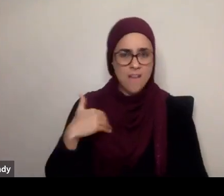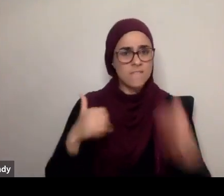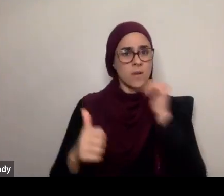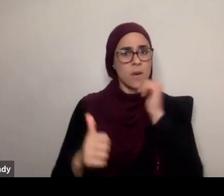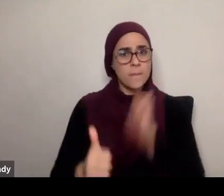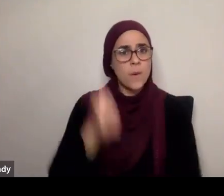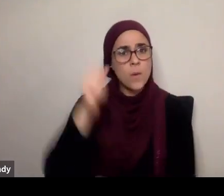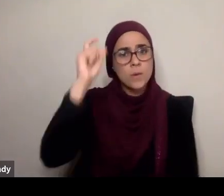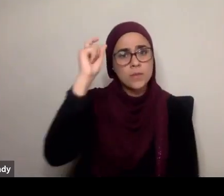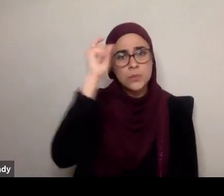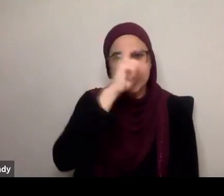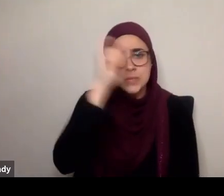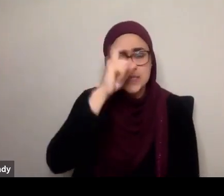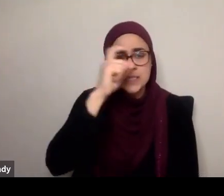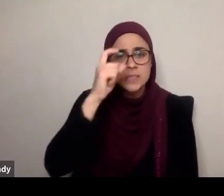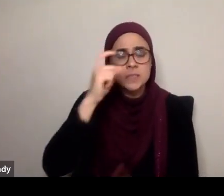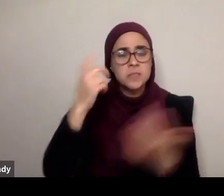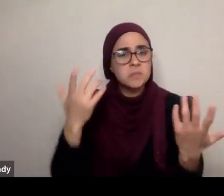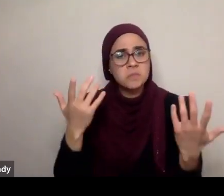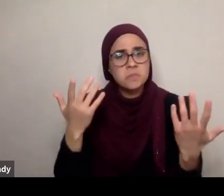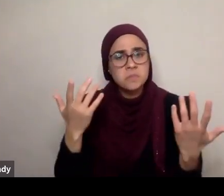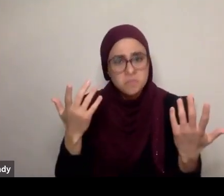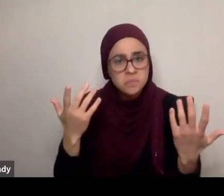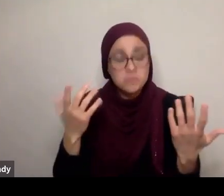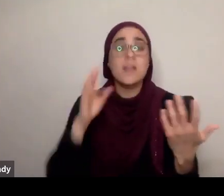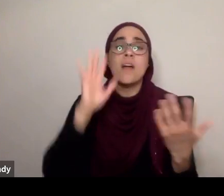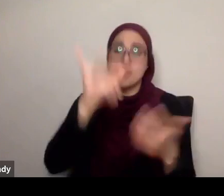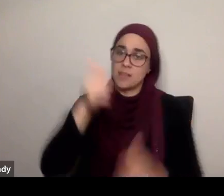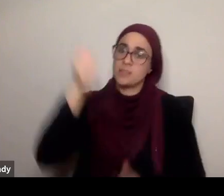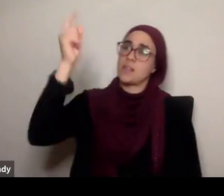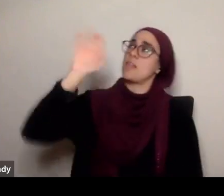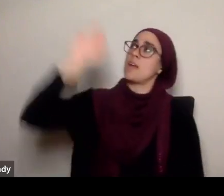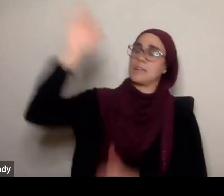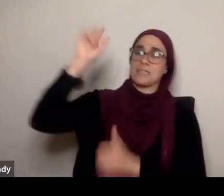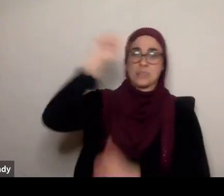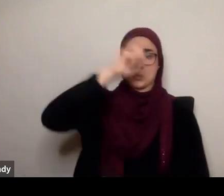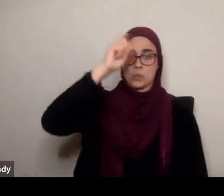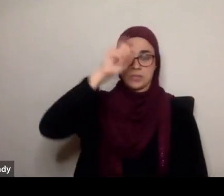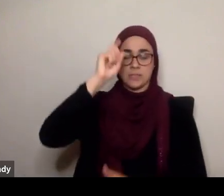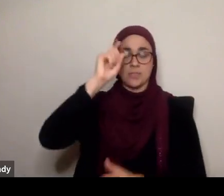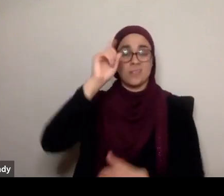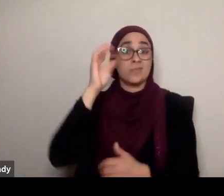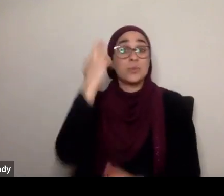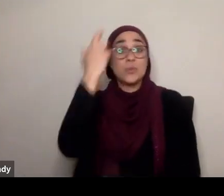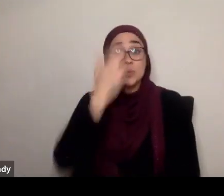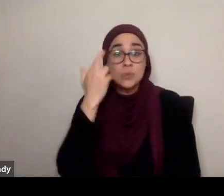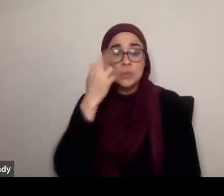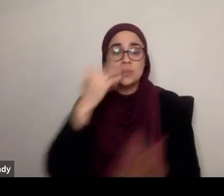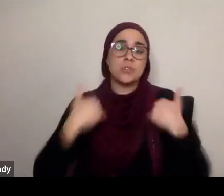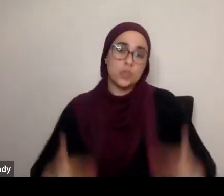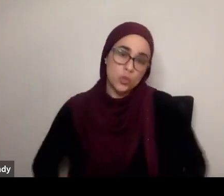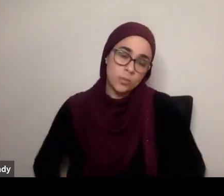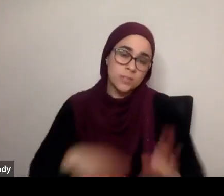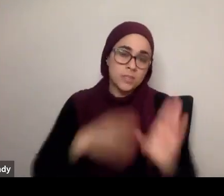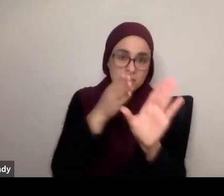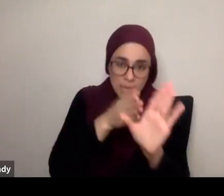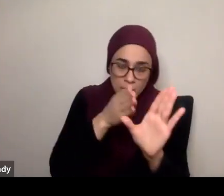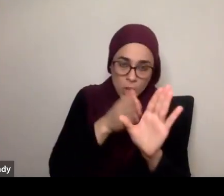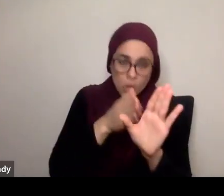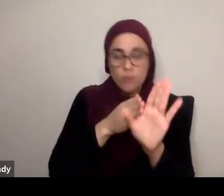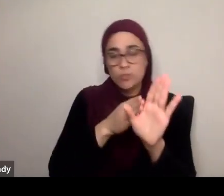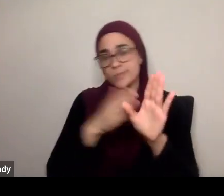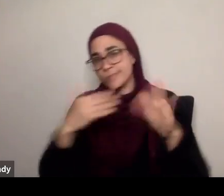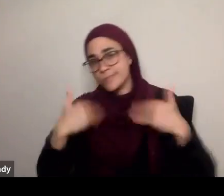becomes overridden? And actually, that is part of the wisdom of Allah subhanahu wa'ala, because human beings, are psychological beings, we're emotional beings, and sometimes,